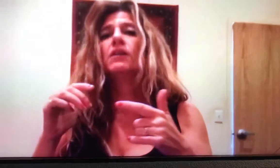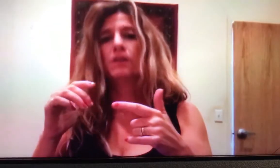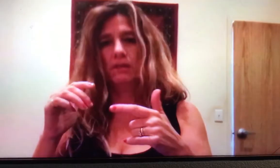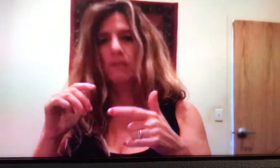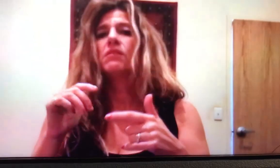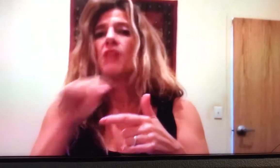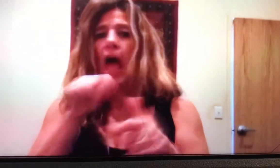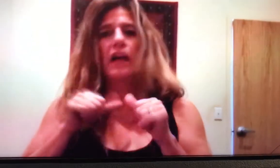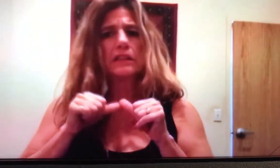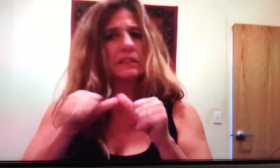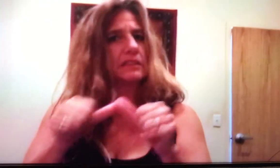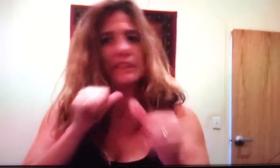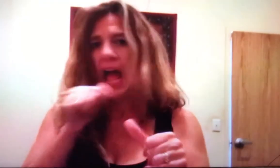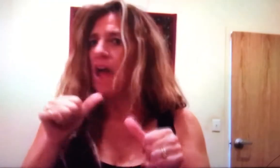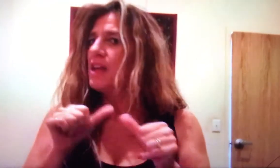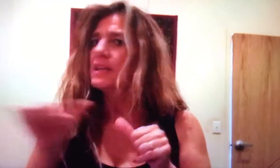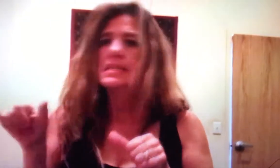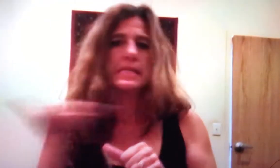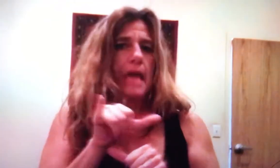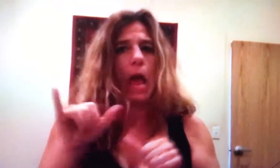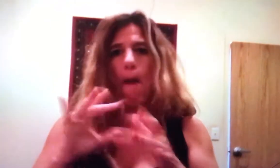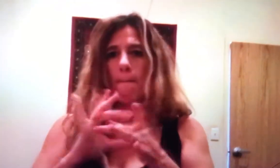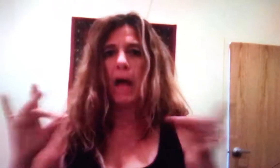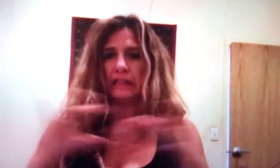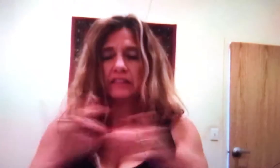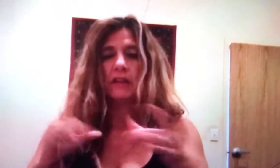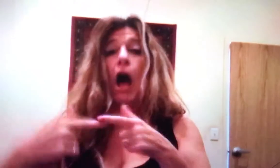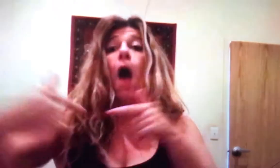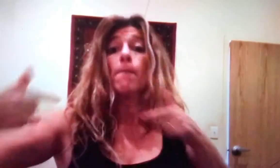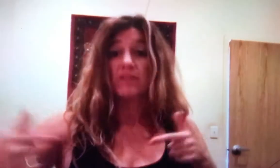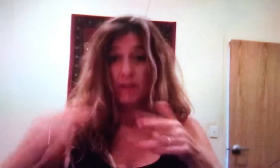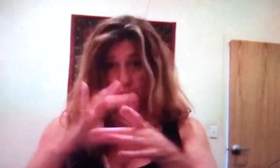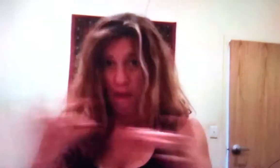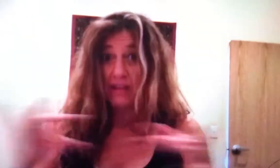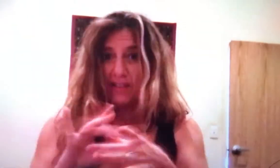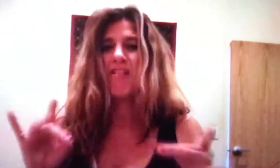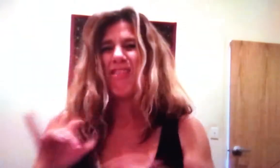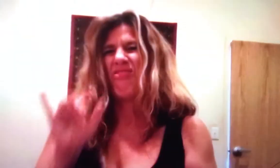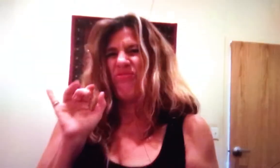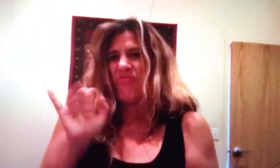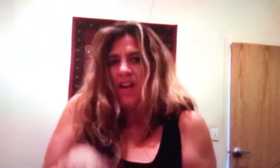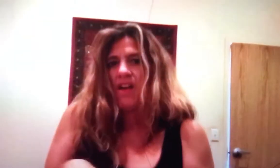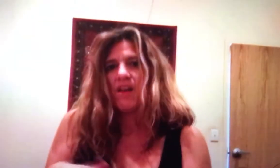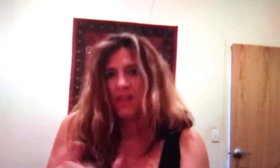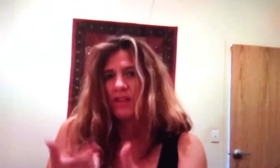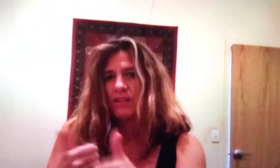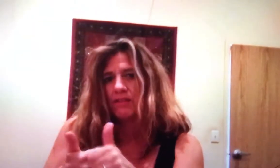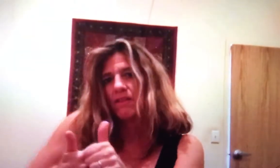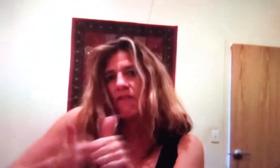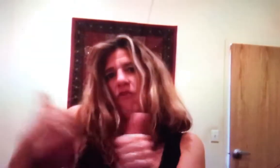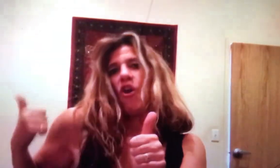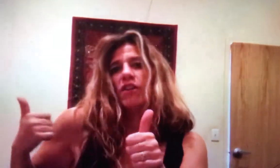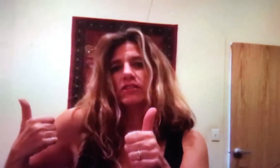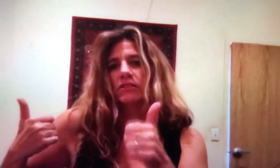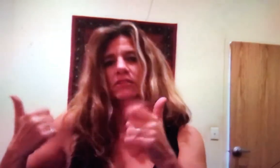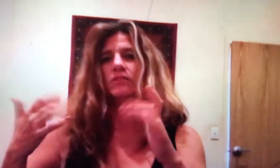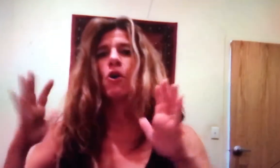So there was two opposing messages. I love you, I love you, I want to get engaged. And then never asking to get engaged.